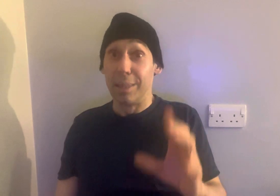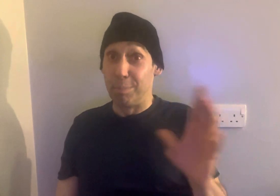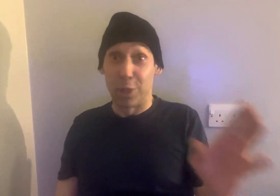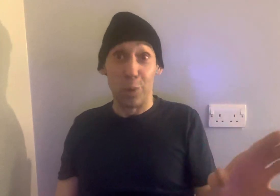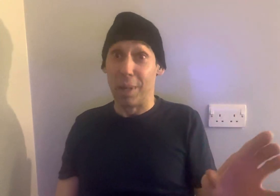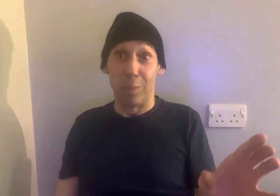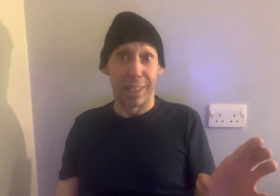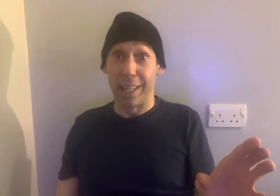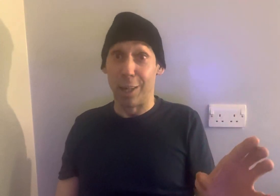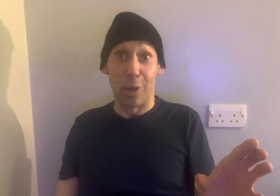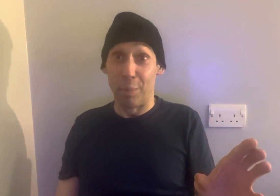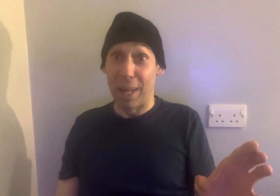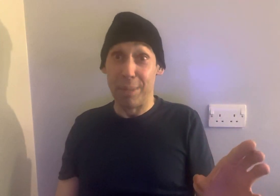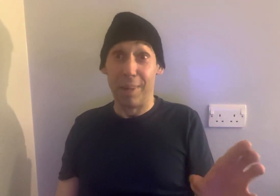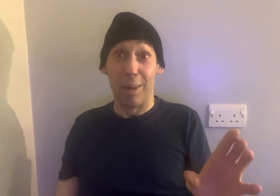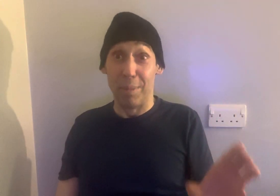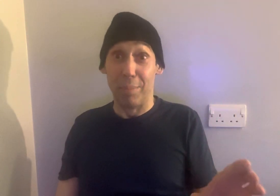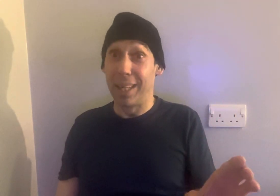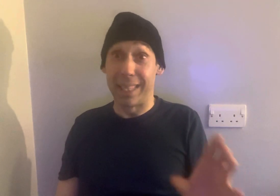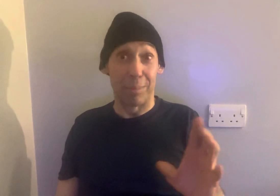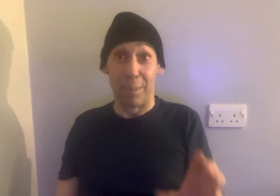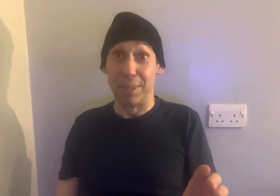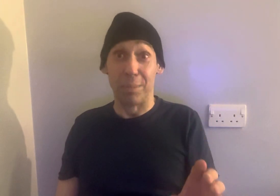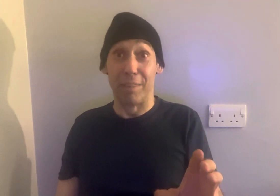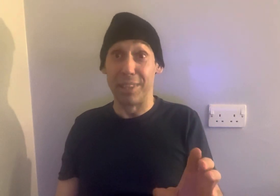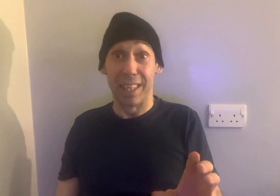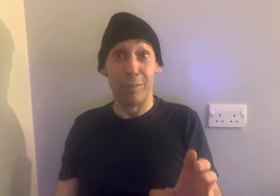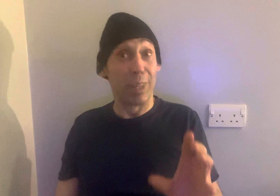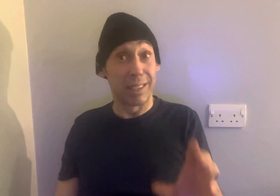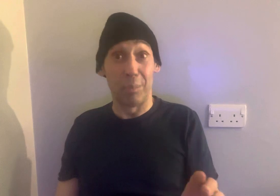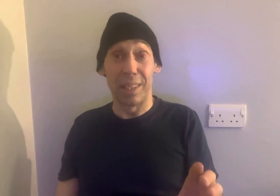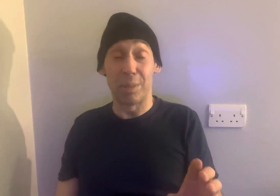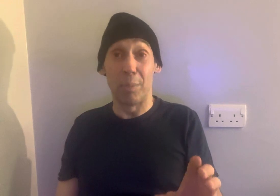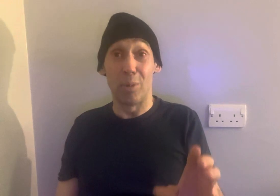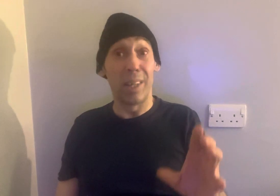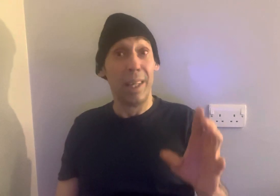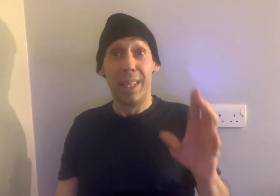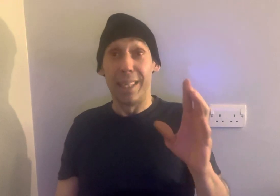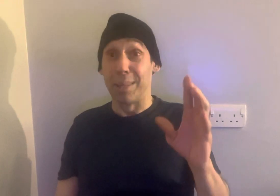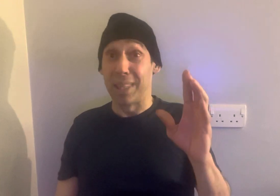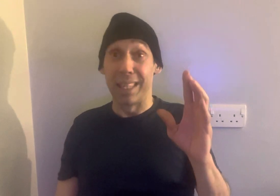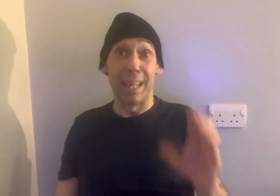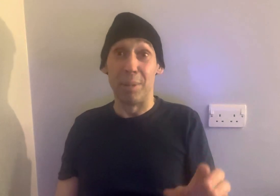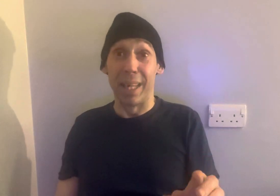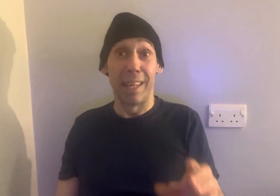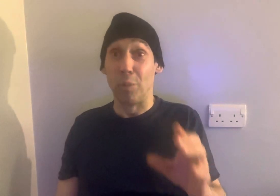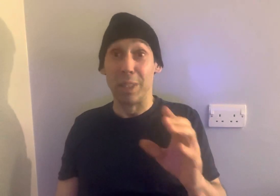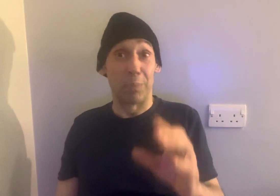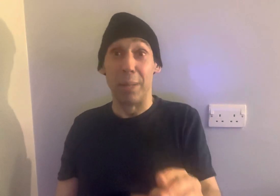So, Kublai was getting a lot of the blame. I remember, he kept coming to me every day. Rest in peace, my boy. He kept saying, yummy, man. Everyone's blaming